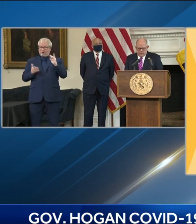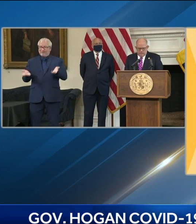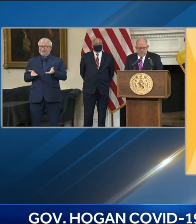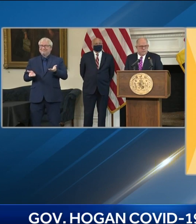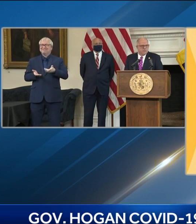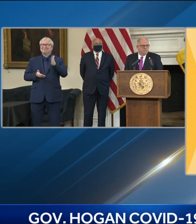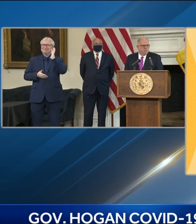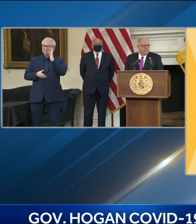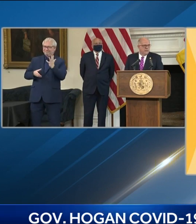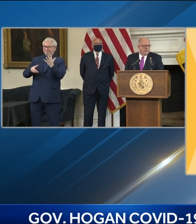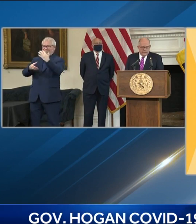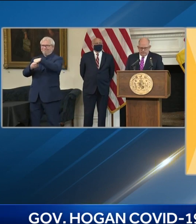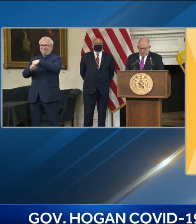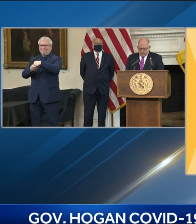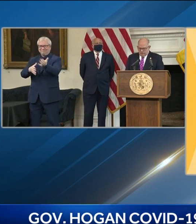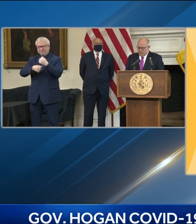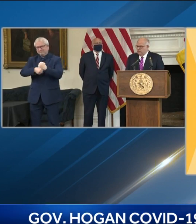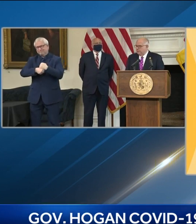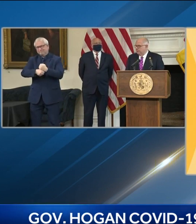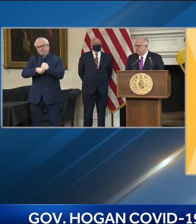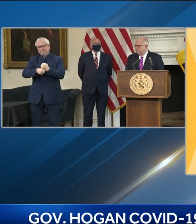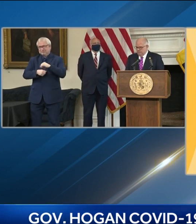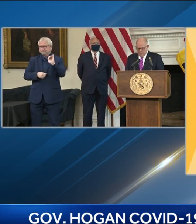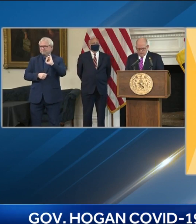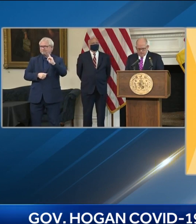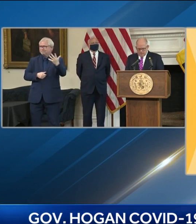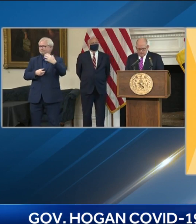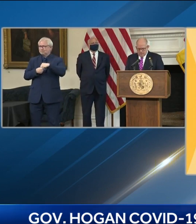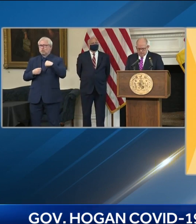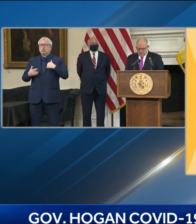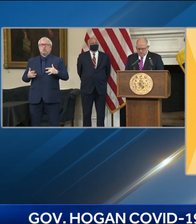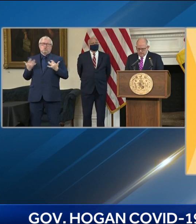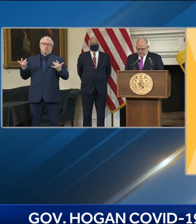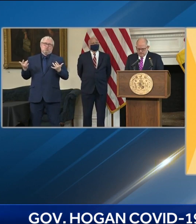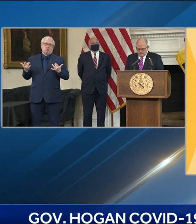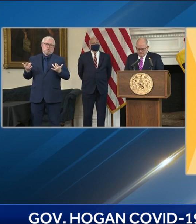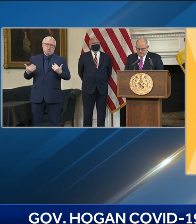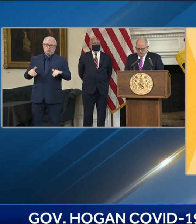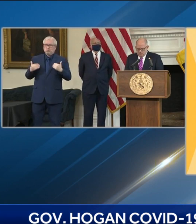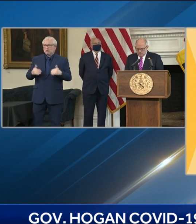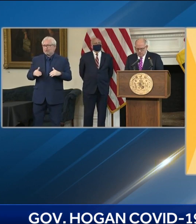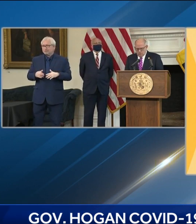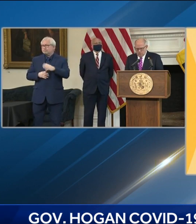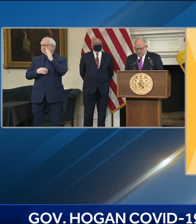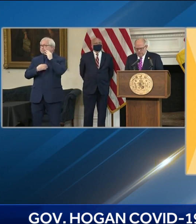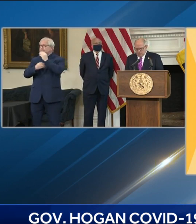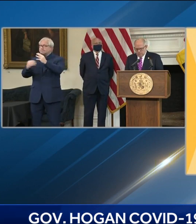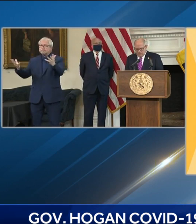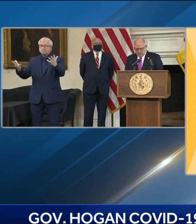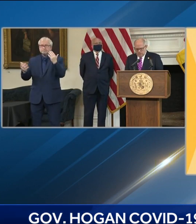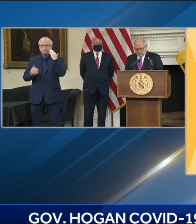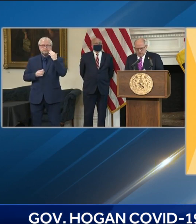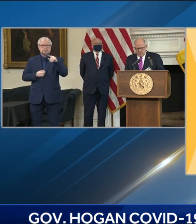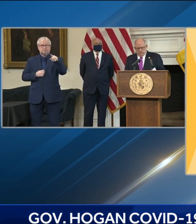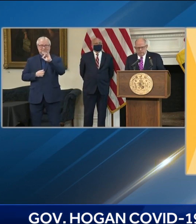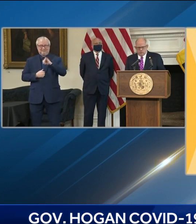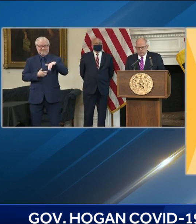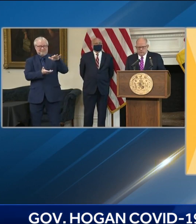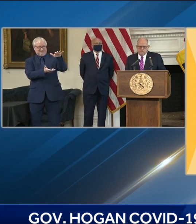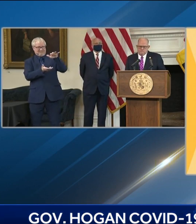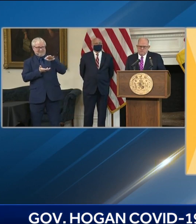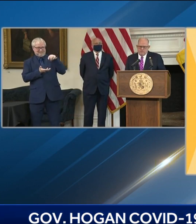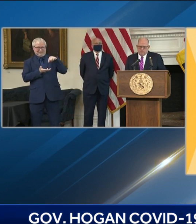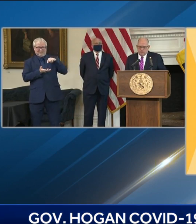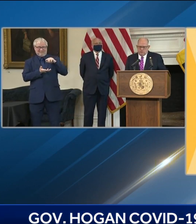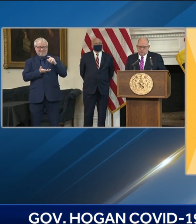an initial allocation of 49,600 of Johnson & Johnson. These doses will be deployed across the state